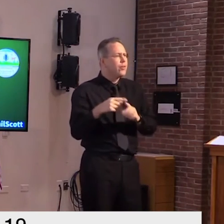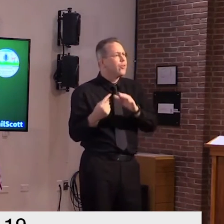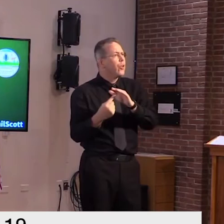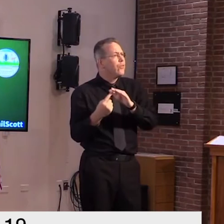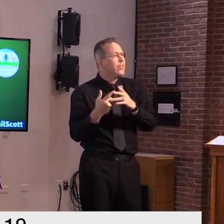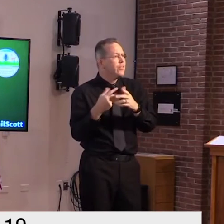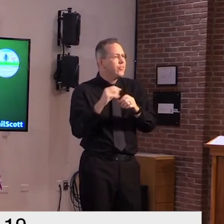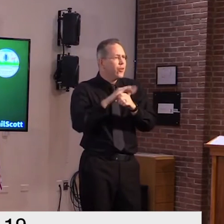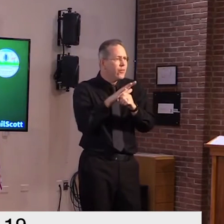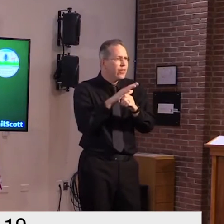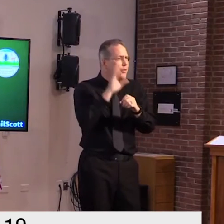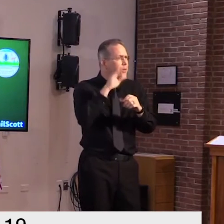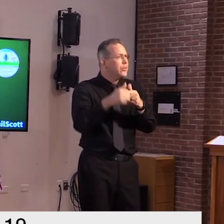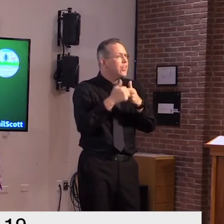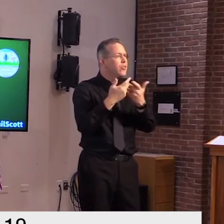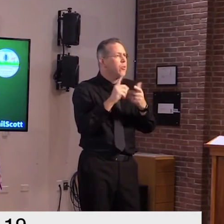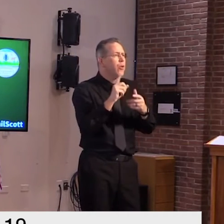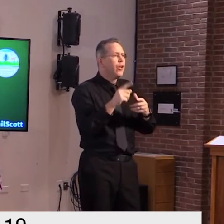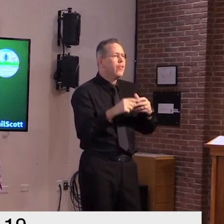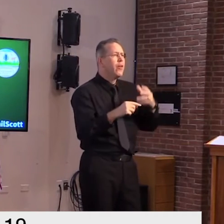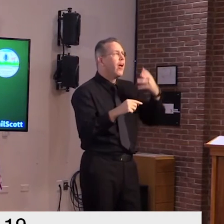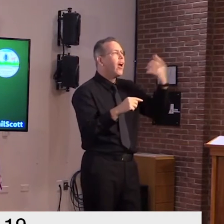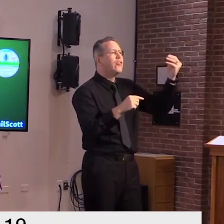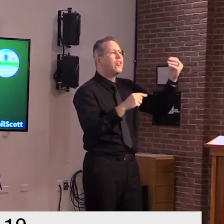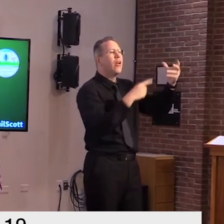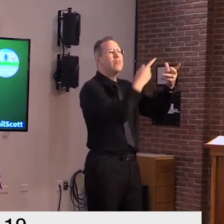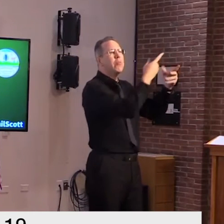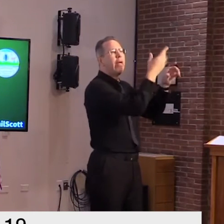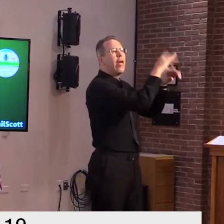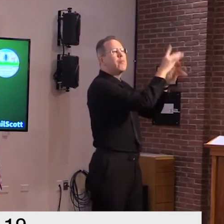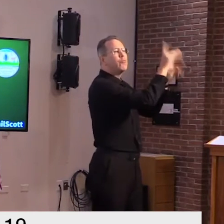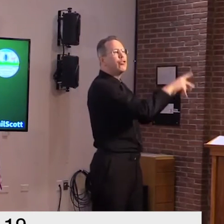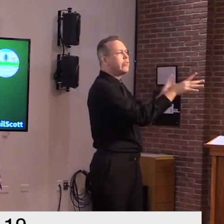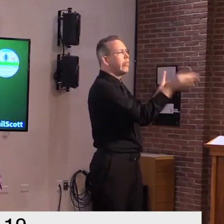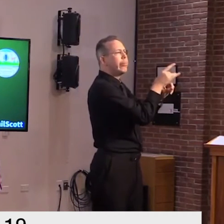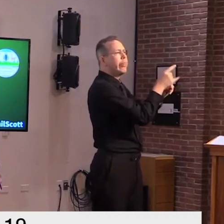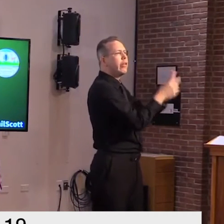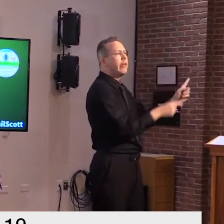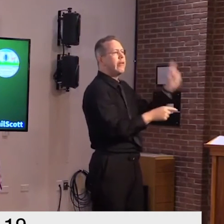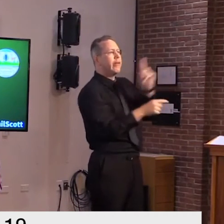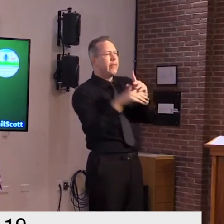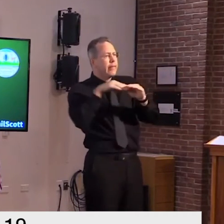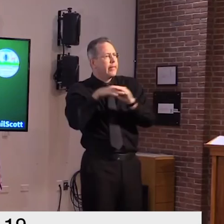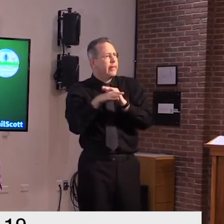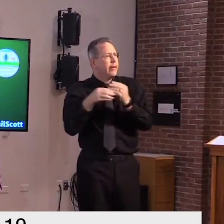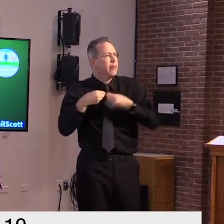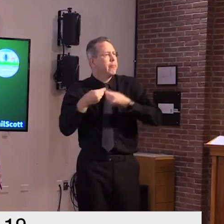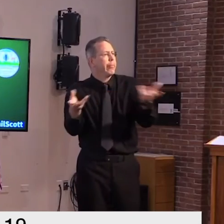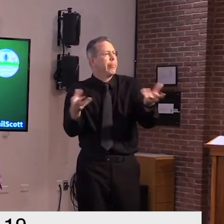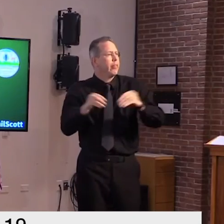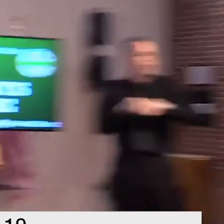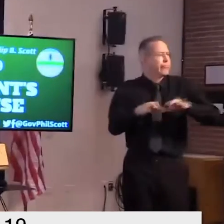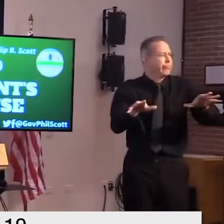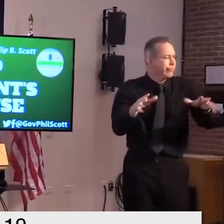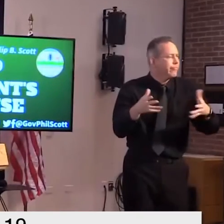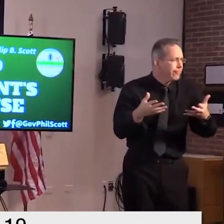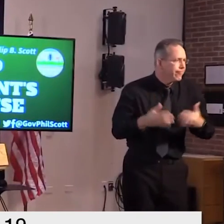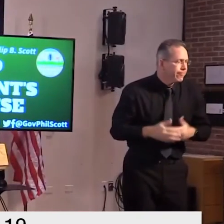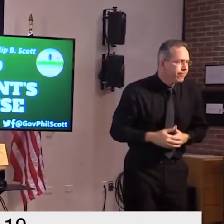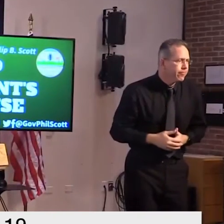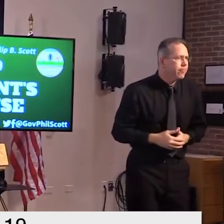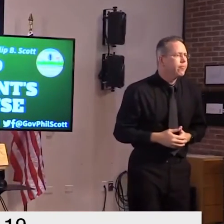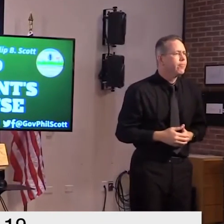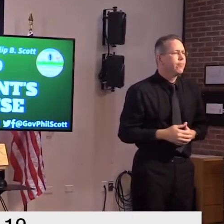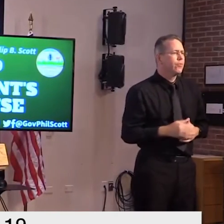protocols are in place and eoc has to be recognized at least in my from